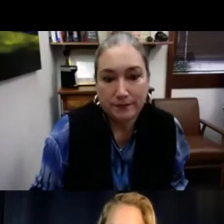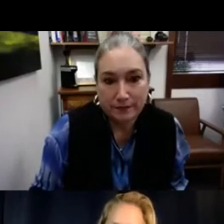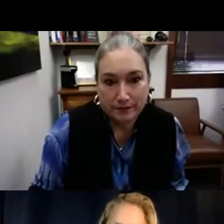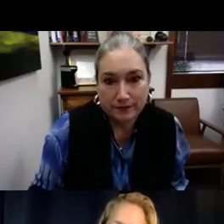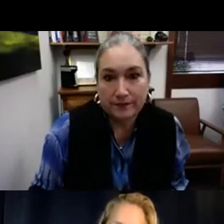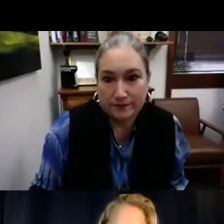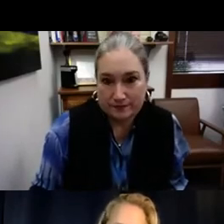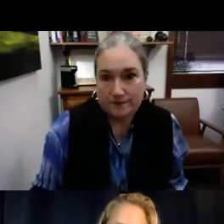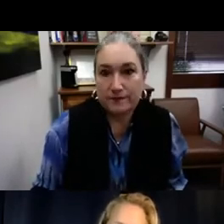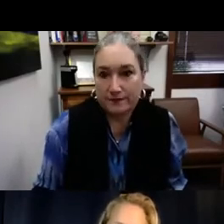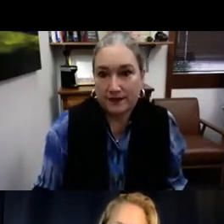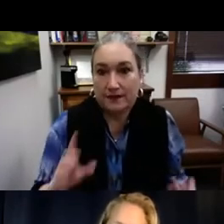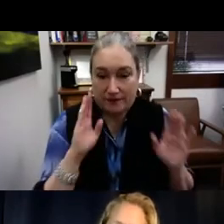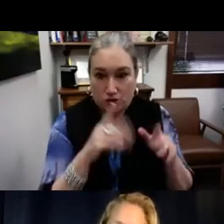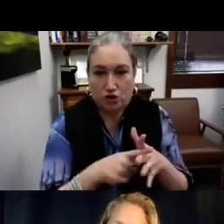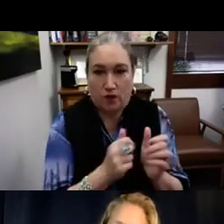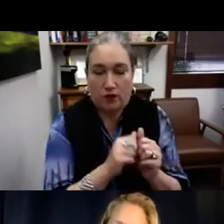experience via the art.